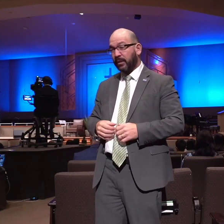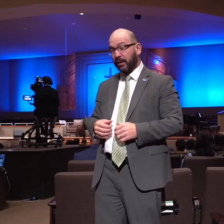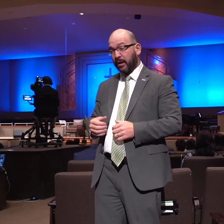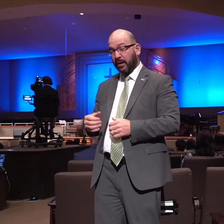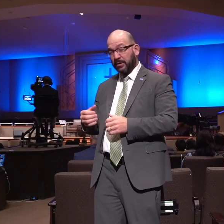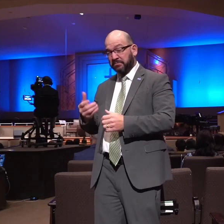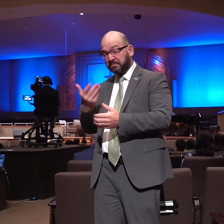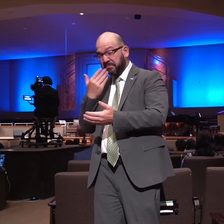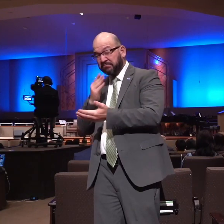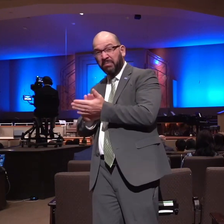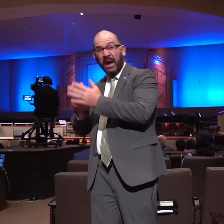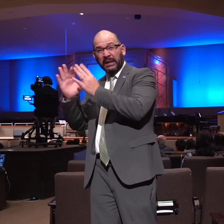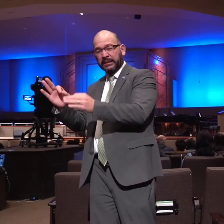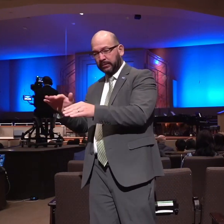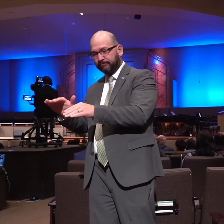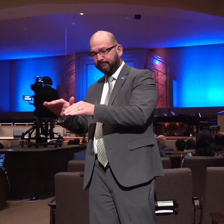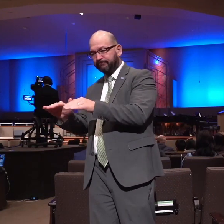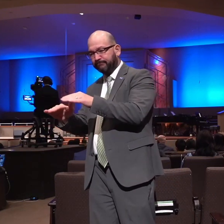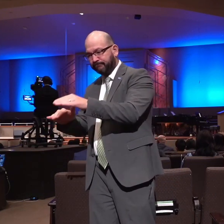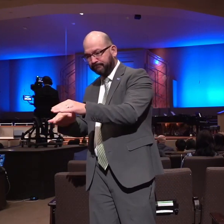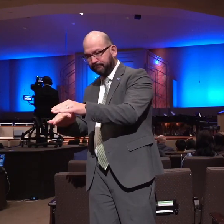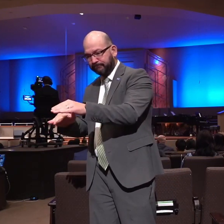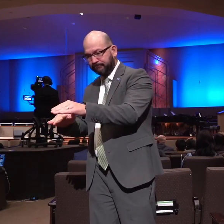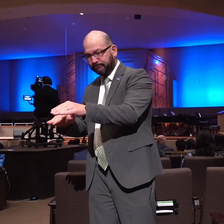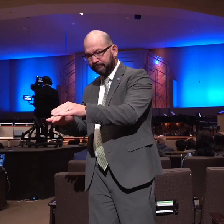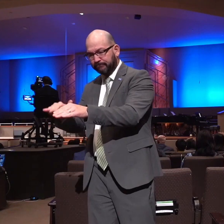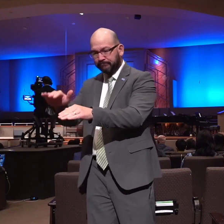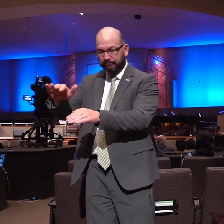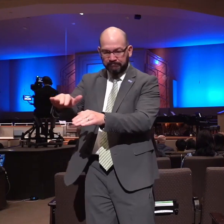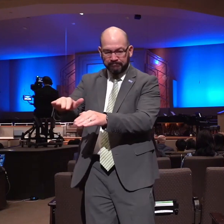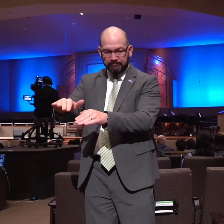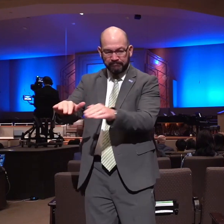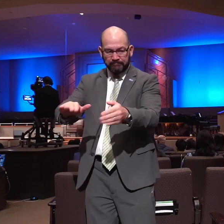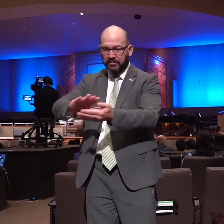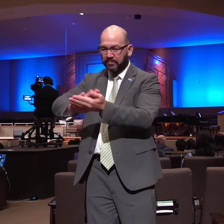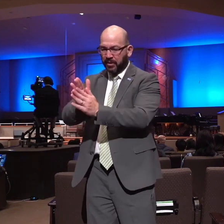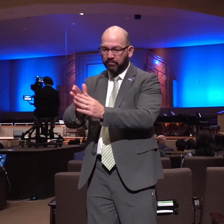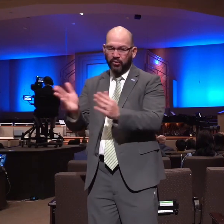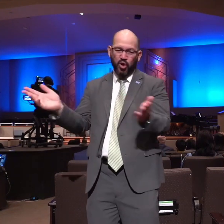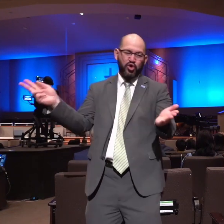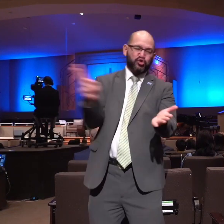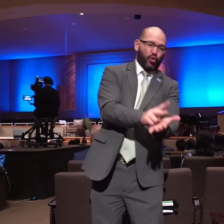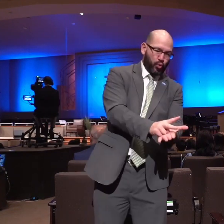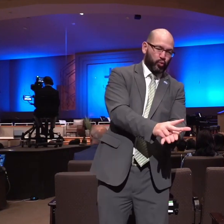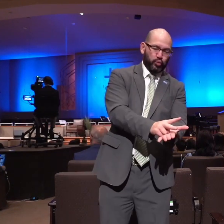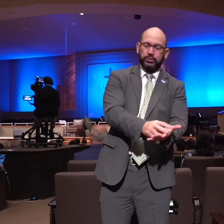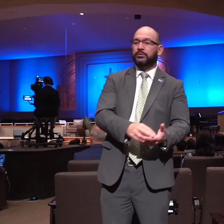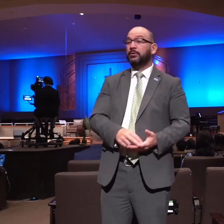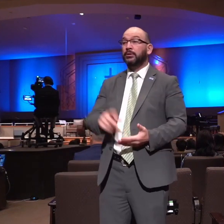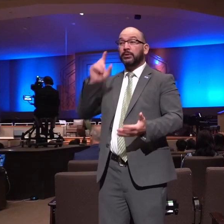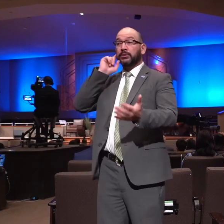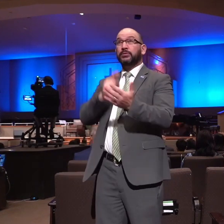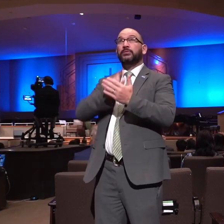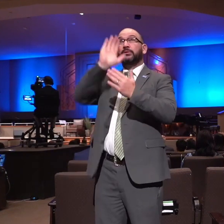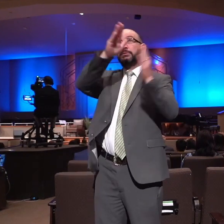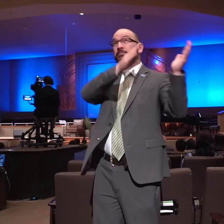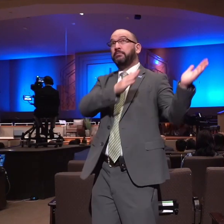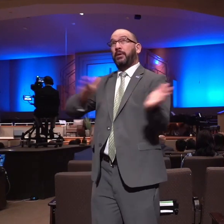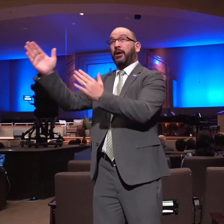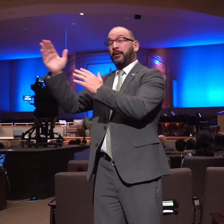that turn victory into defeat notice the divine plan we read in